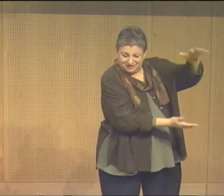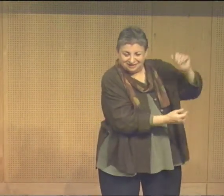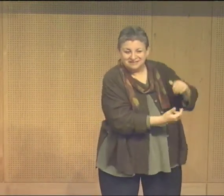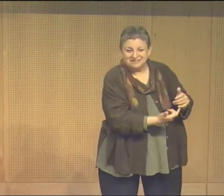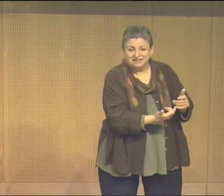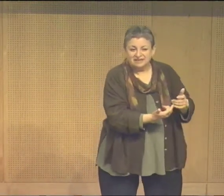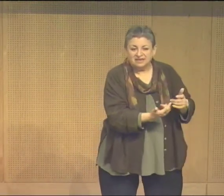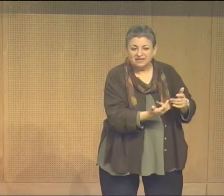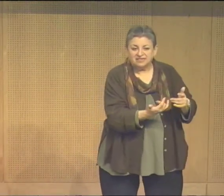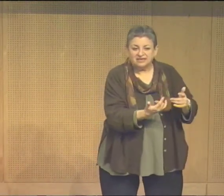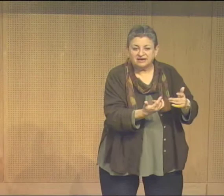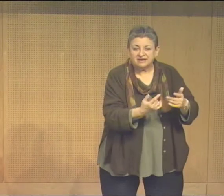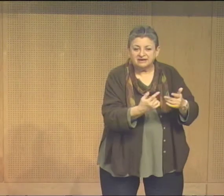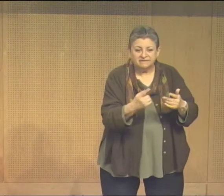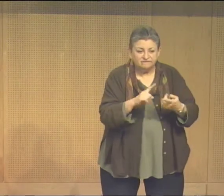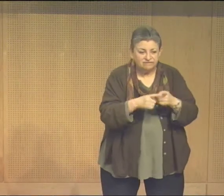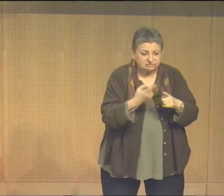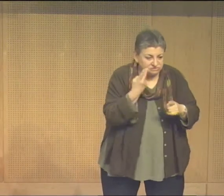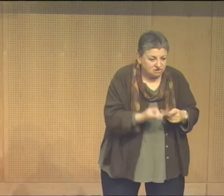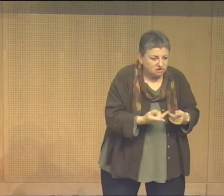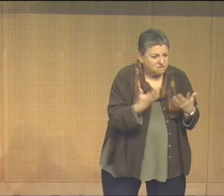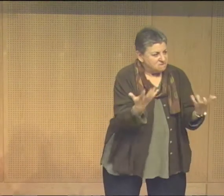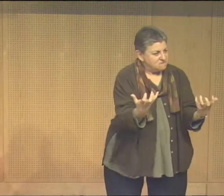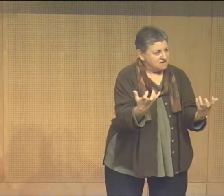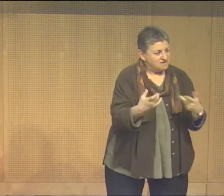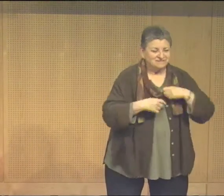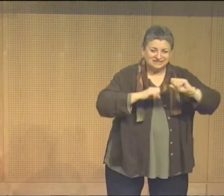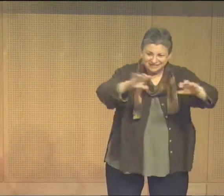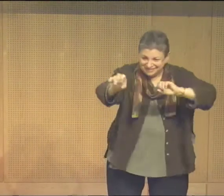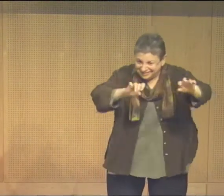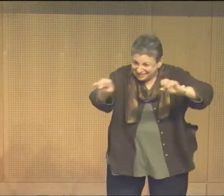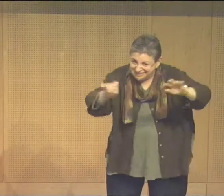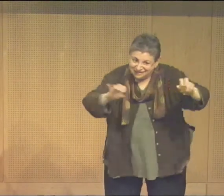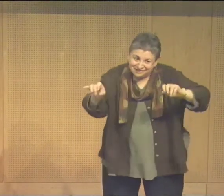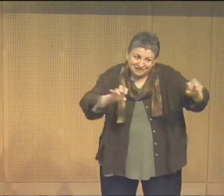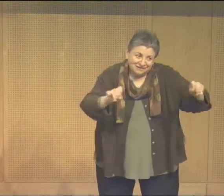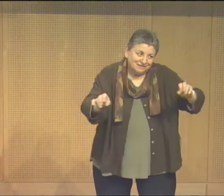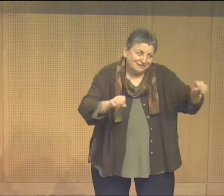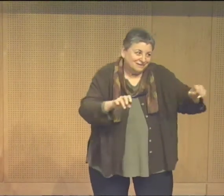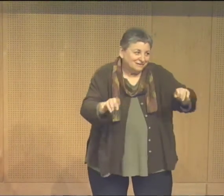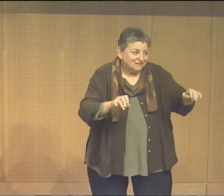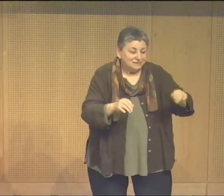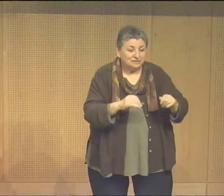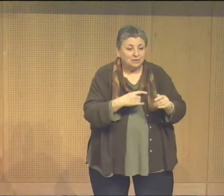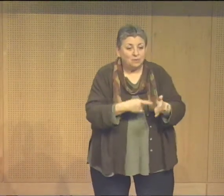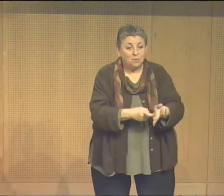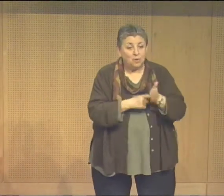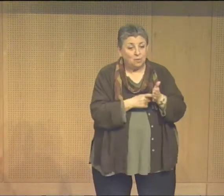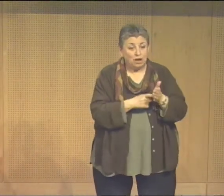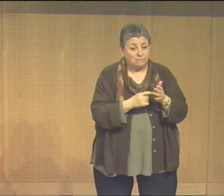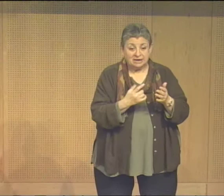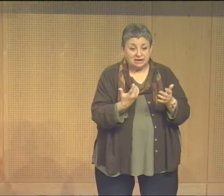tons of them. And my mother has kept them all. And then some of my friends saw them and wanted me to create those envelopes for them too.